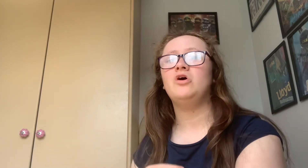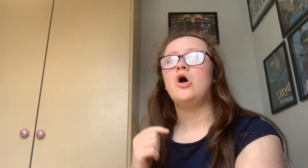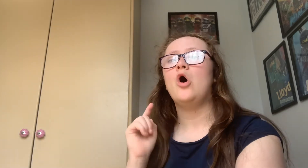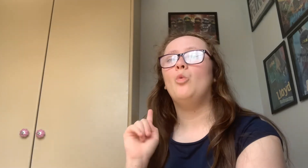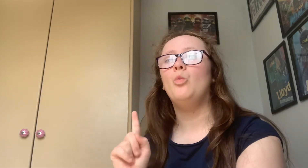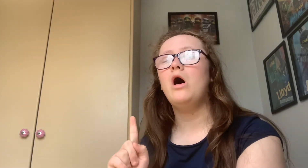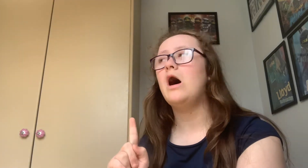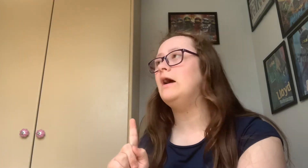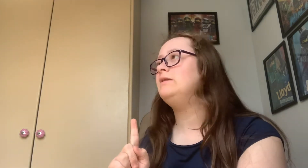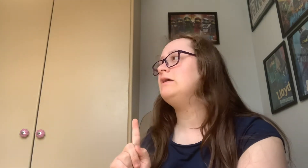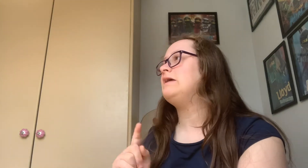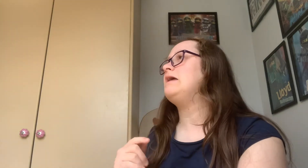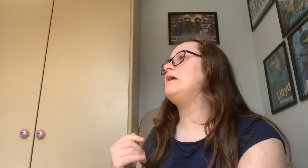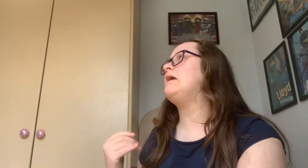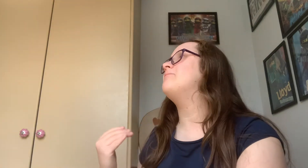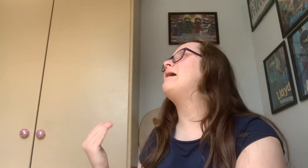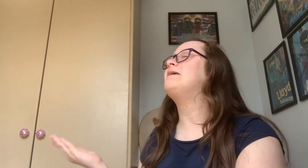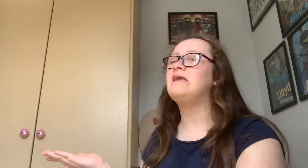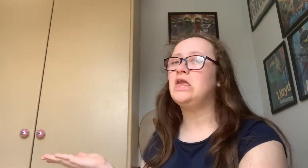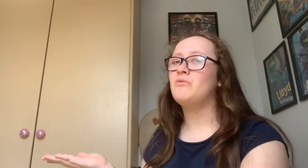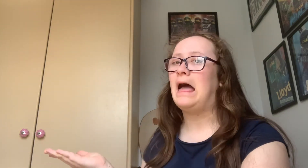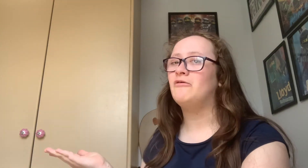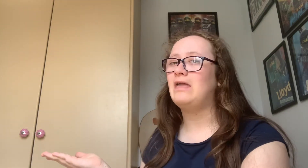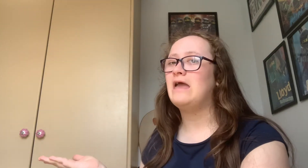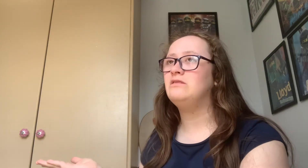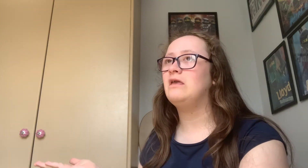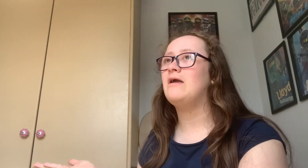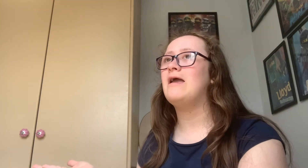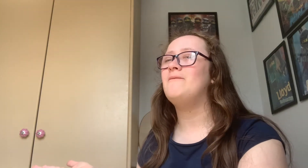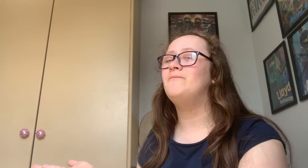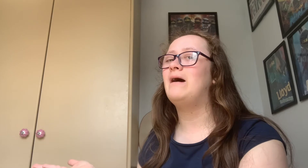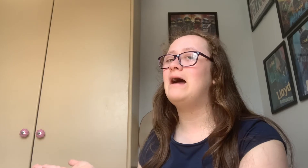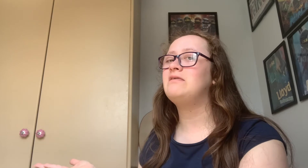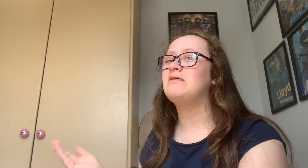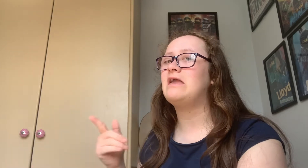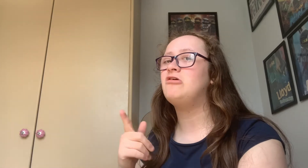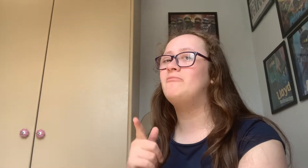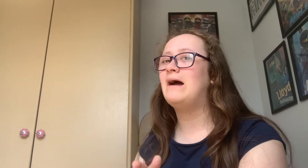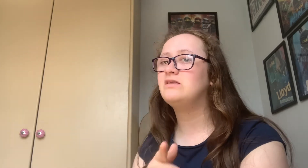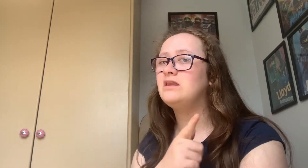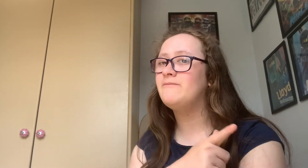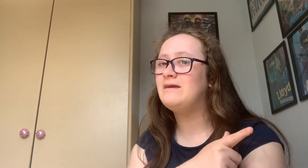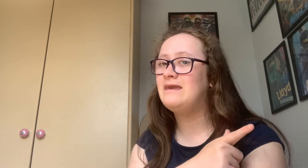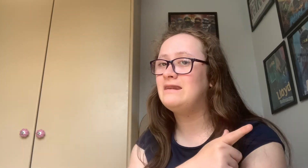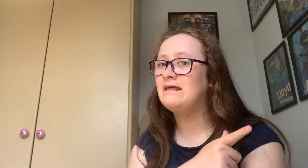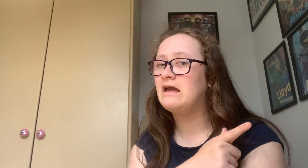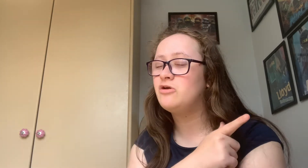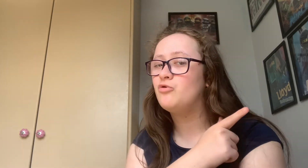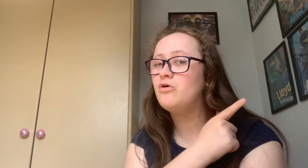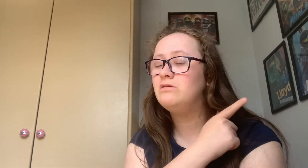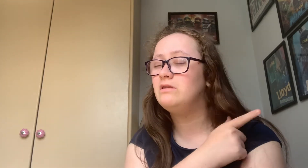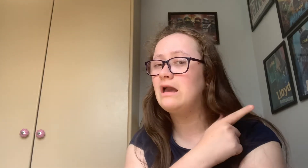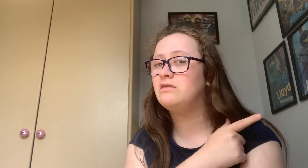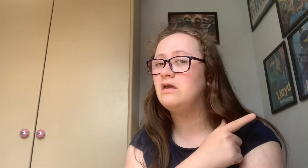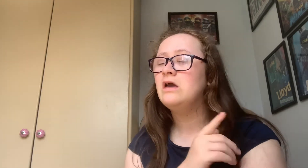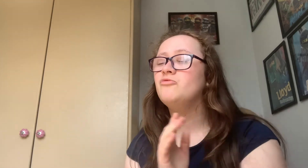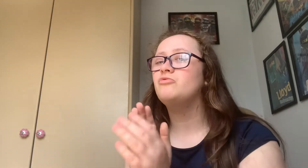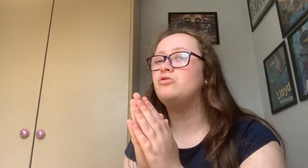one it might kick you out and it might take you back to the beginning that you Collect what you